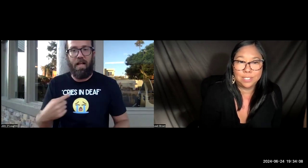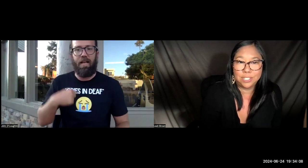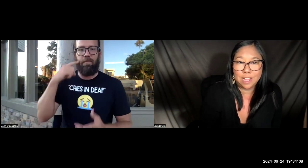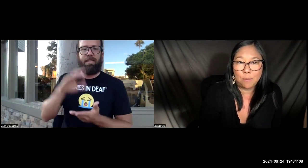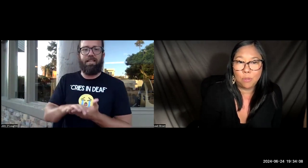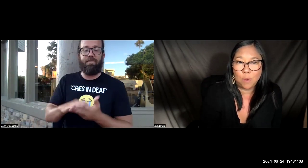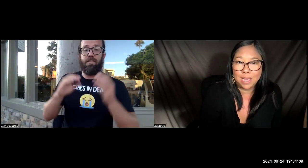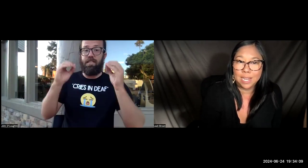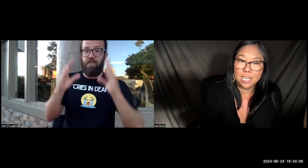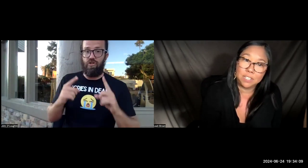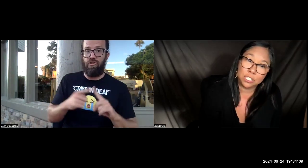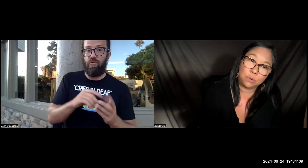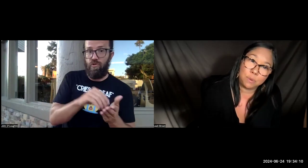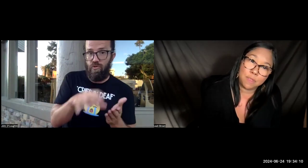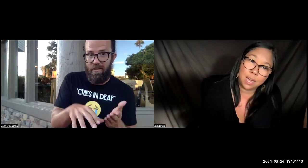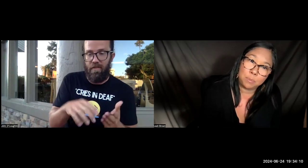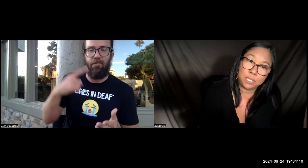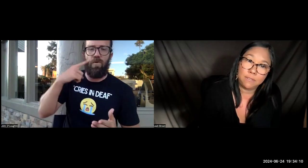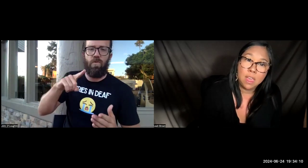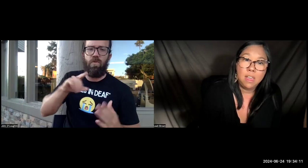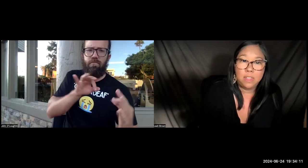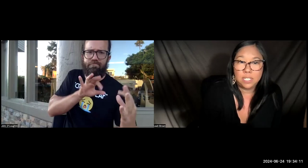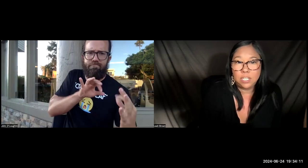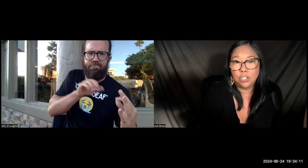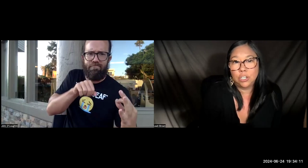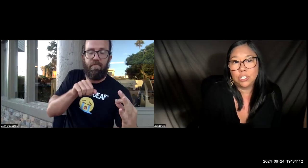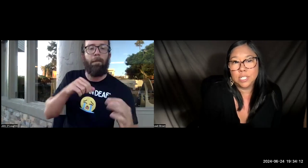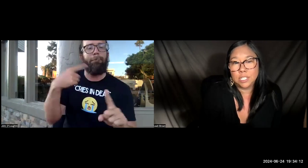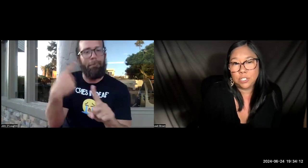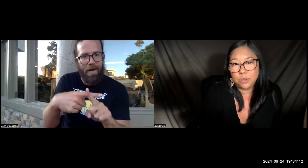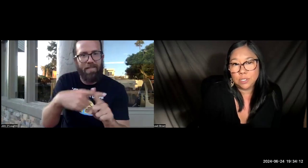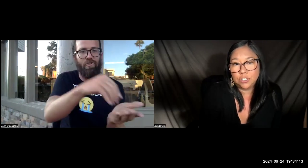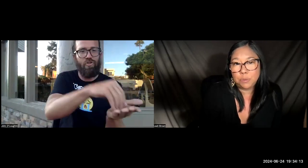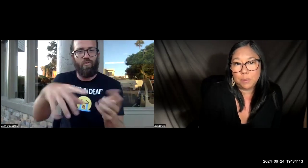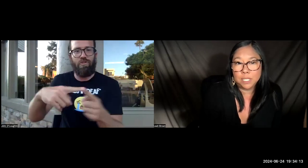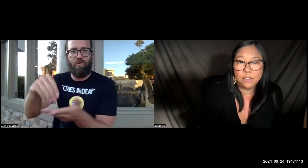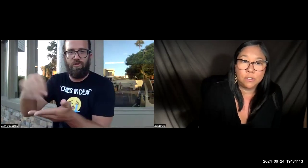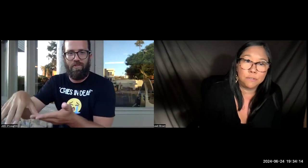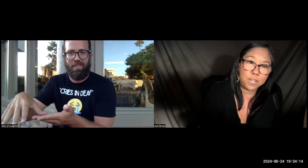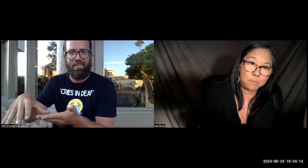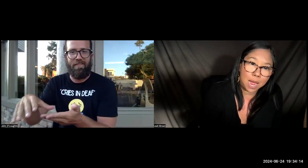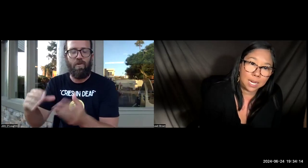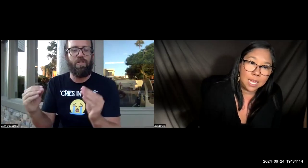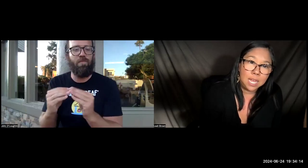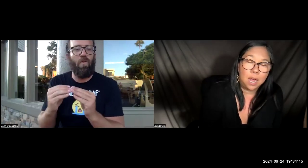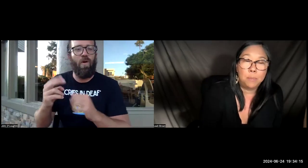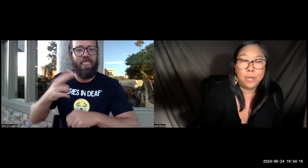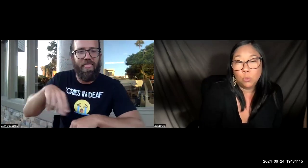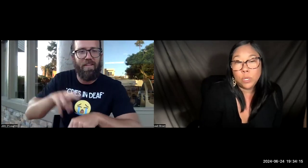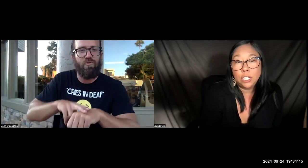it's just them all the way, and I kind of disagree with that. I believe the teachers and students should be able to give each other feedback, but it really